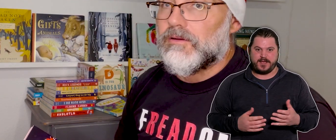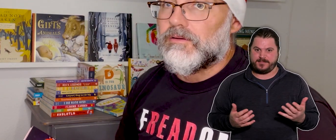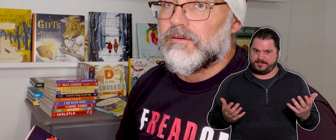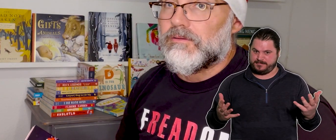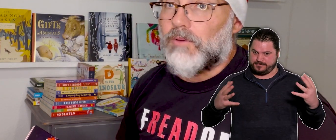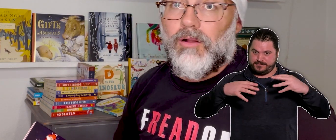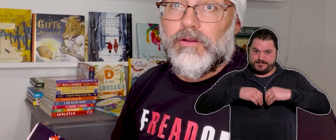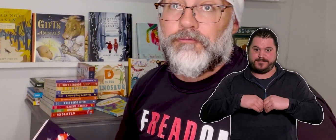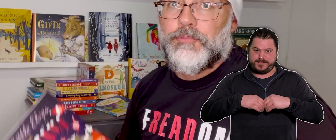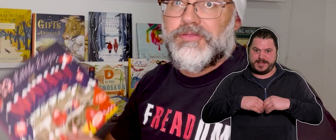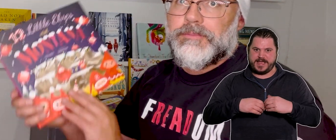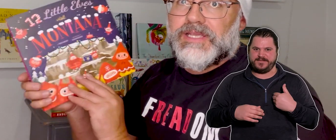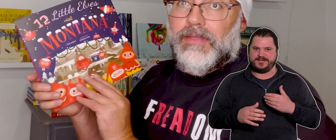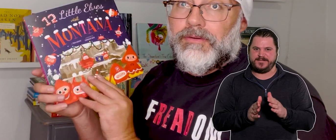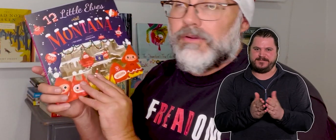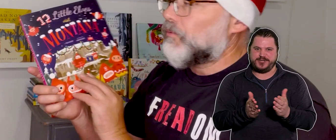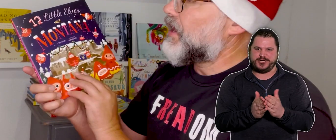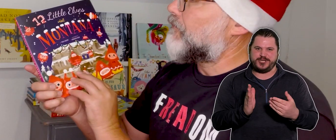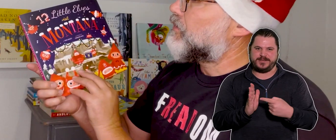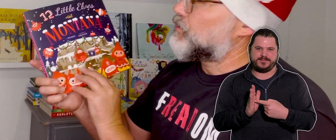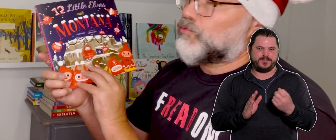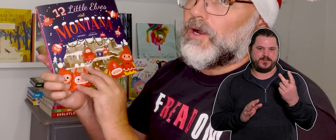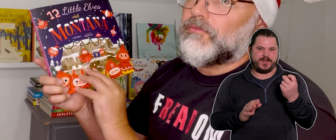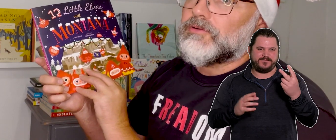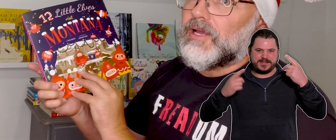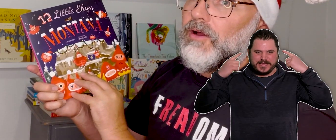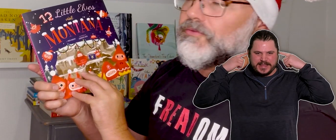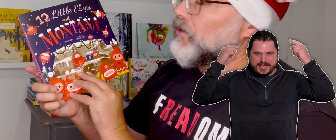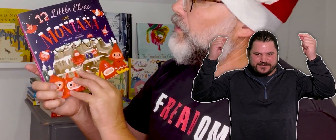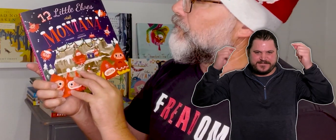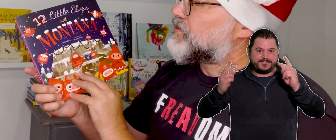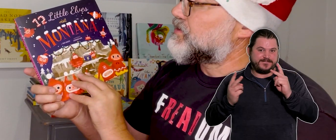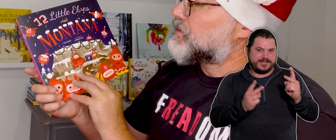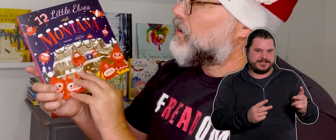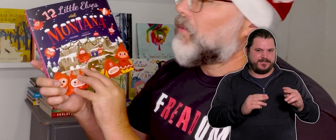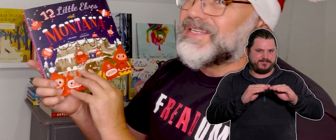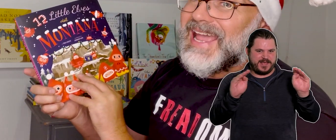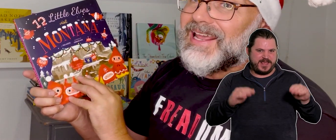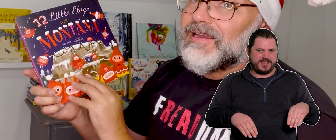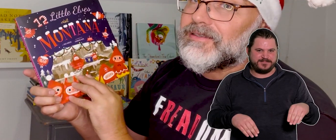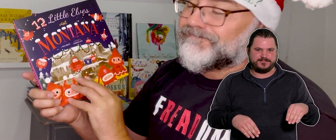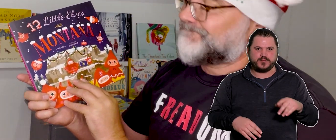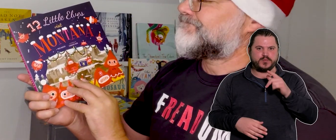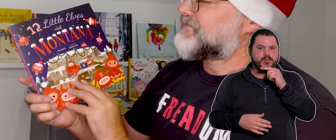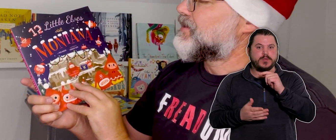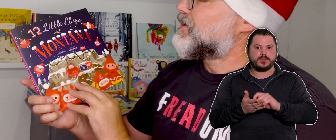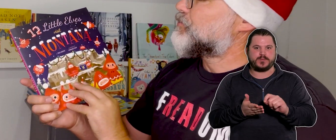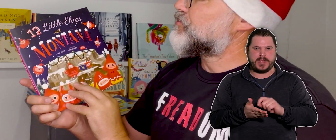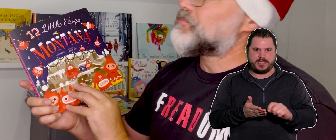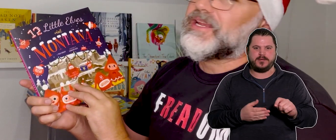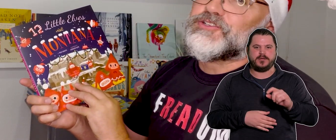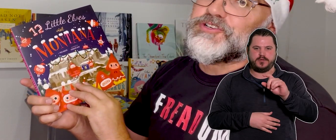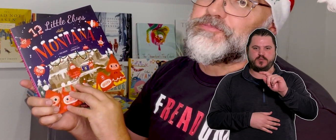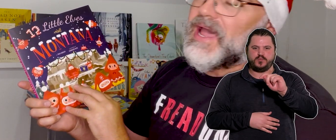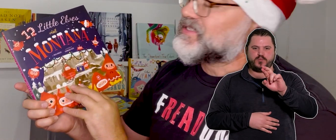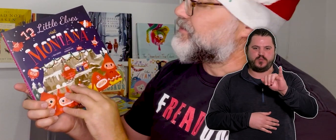Well, if we put them together, we have Twelve Little Elves Visit Montana. It was written by Trish Madsen